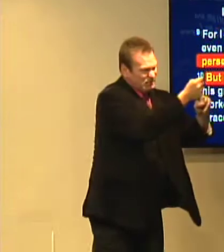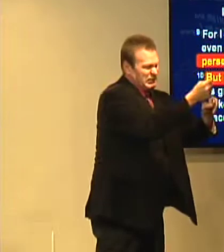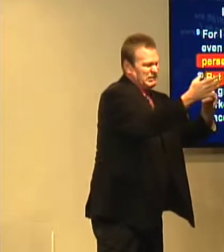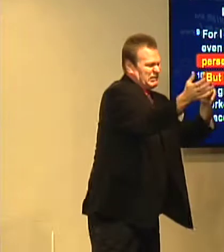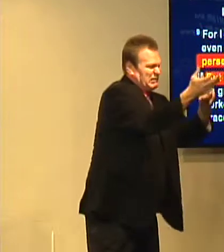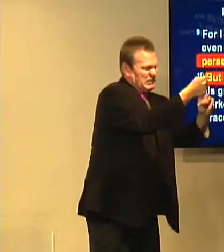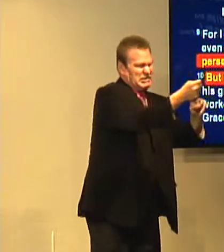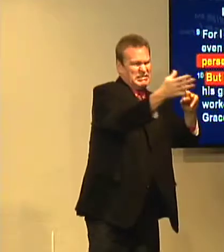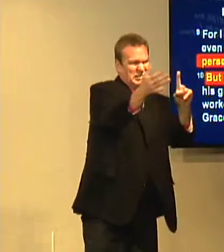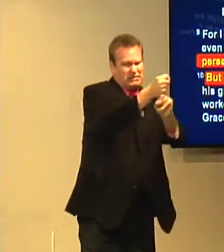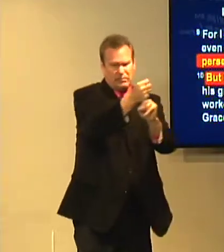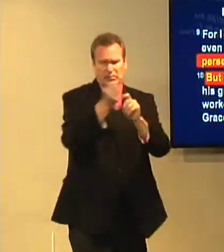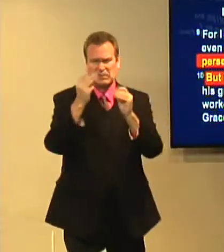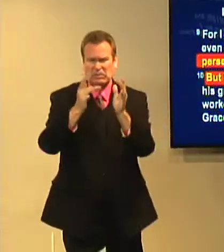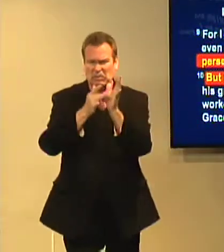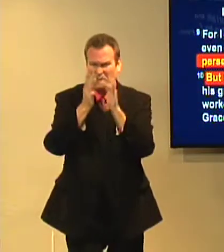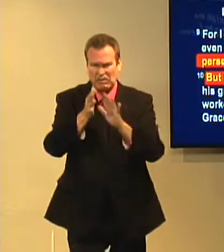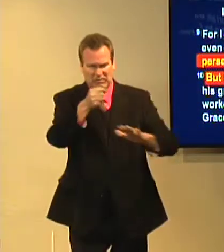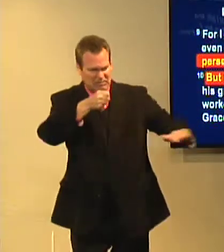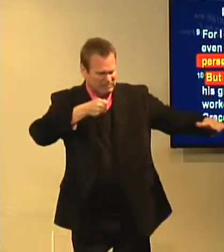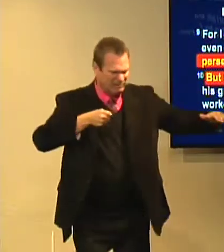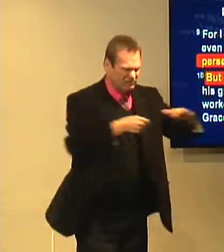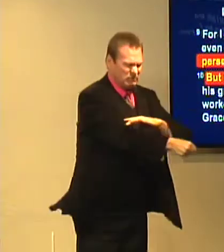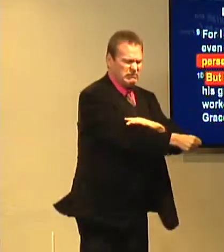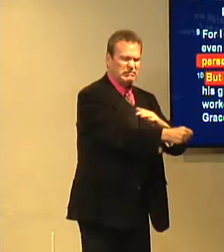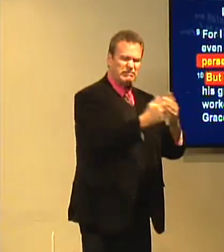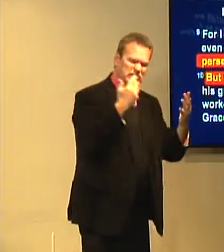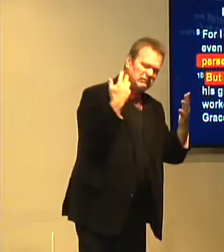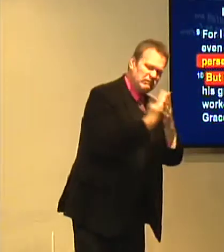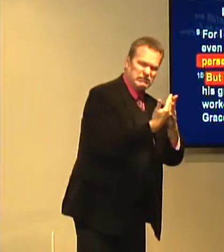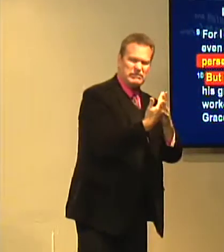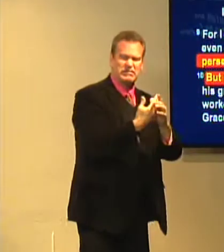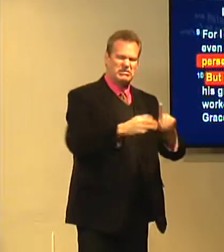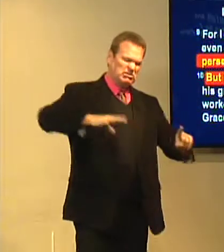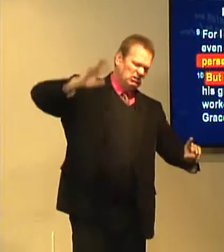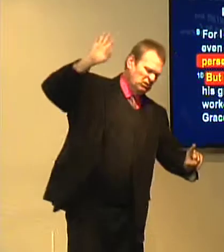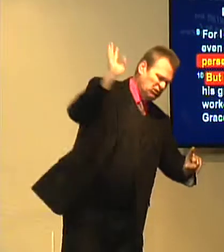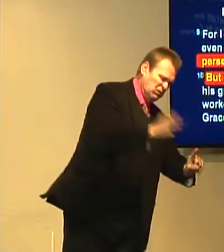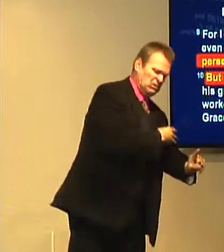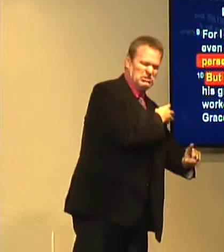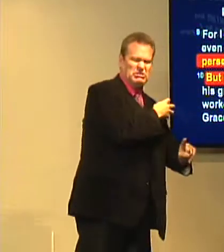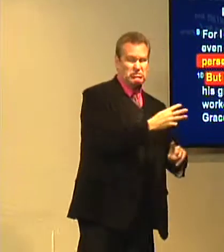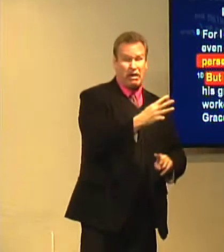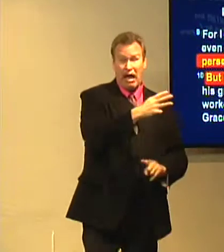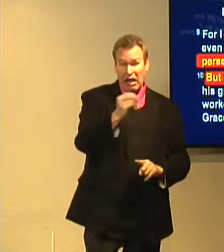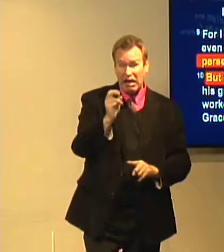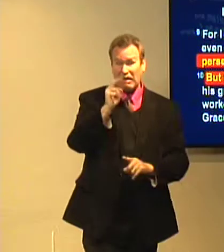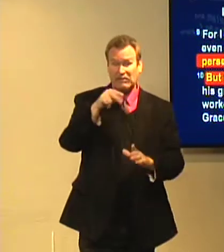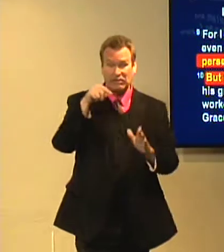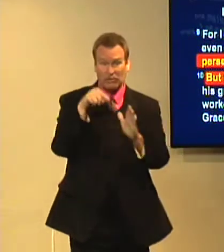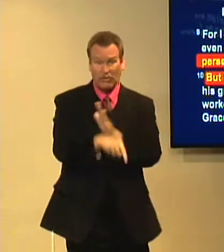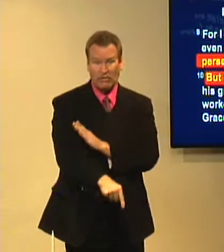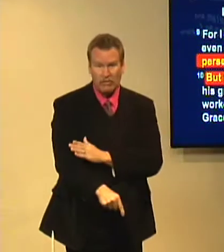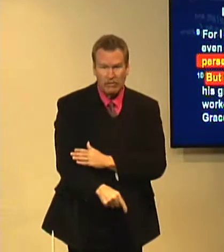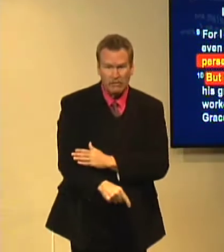Christians, recaptured them, put them into prison, and there they would be fraught, proclamored,